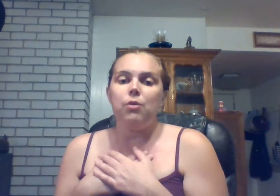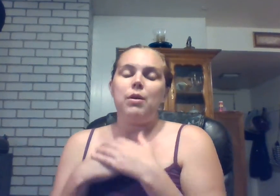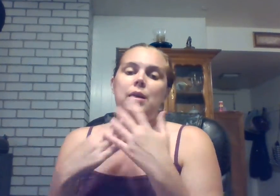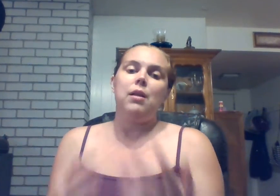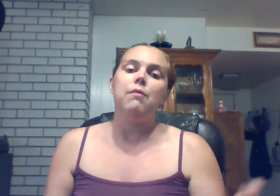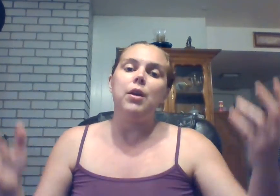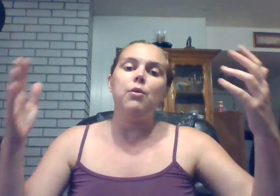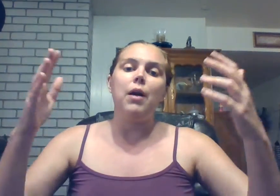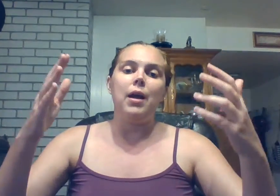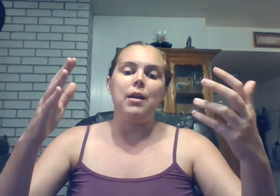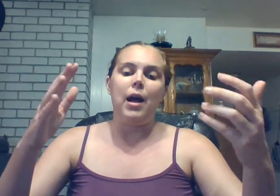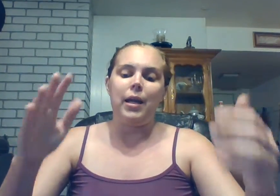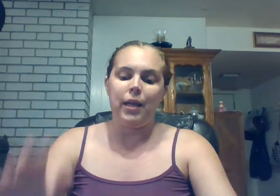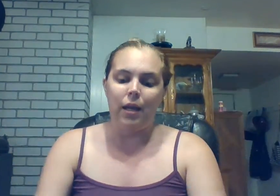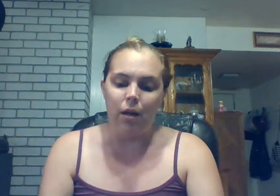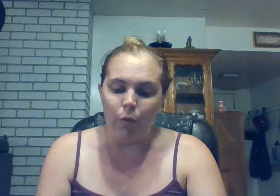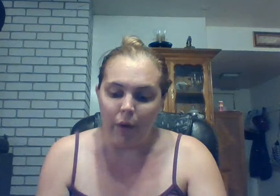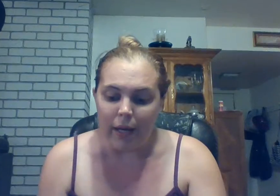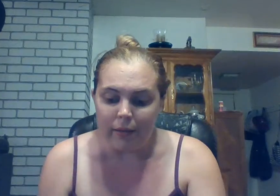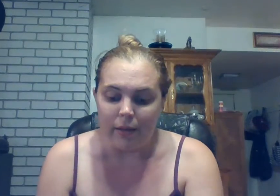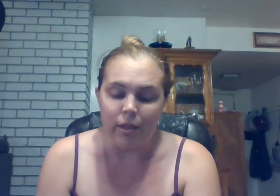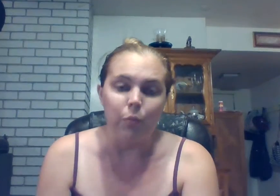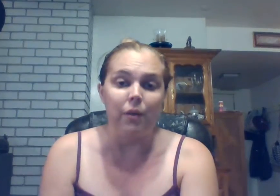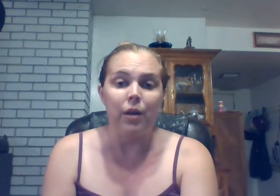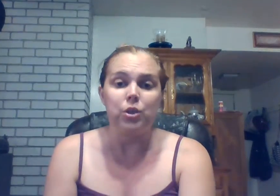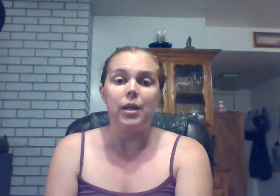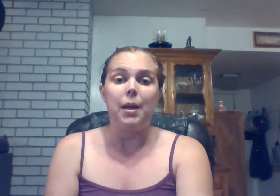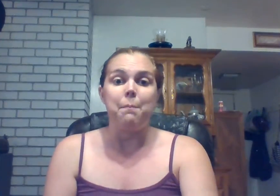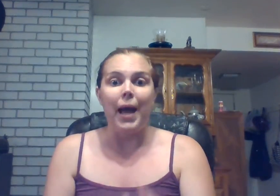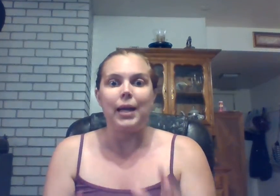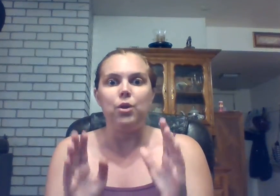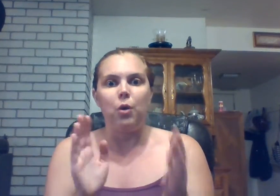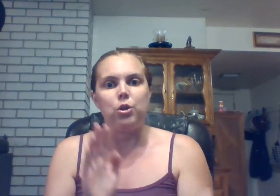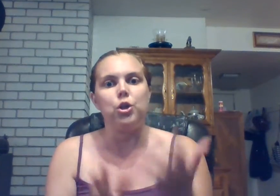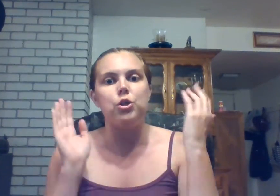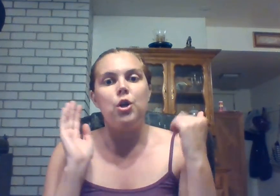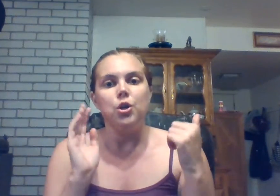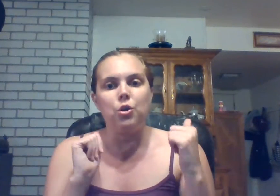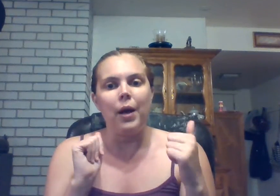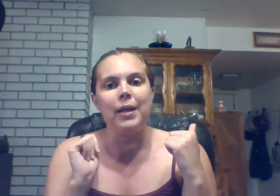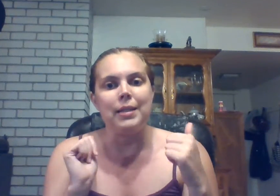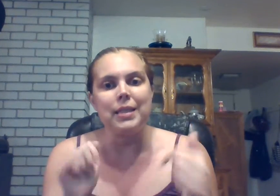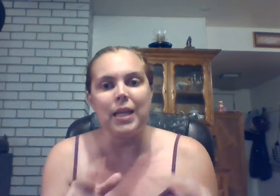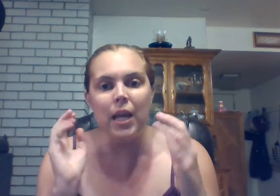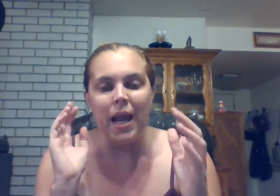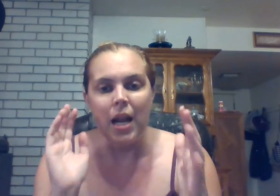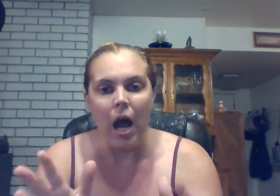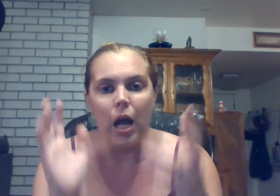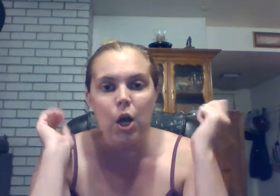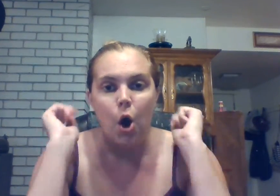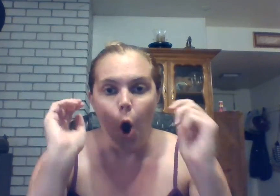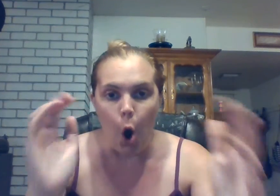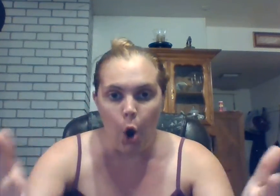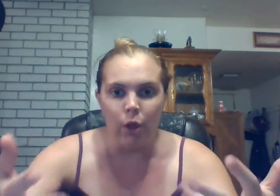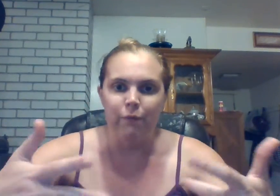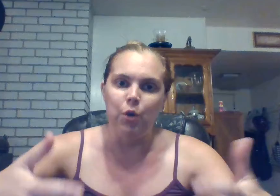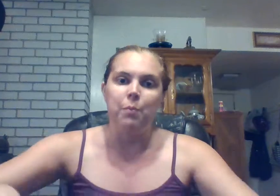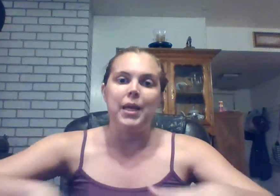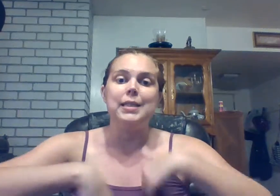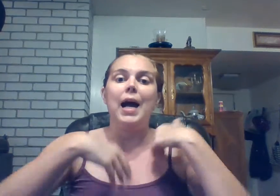you and i love you and i cannot wait until we eventually get back into our church so i can see and hug all of you because